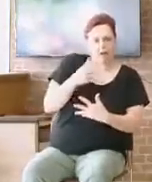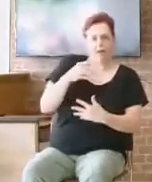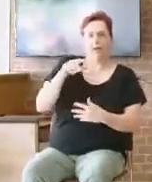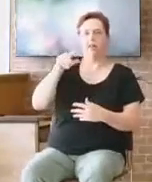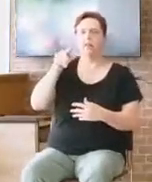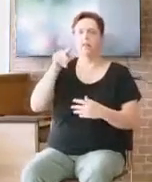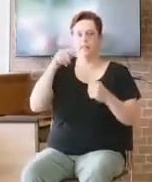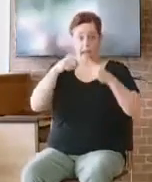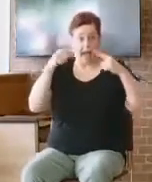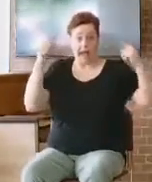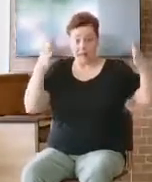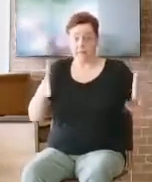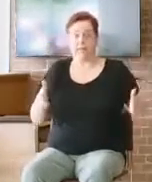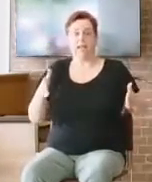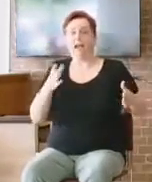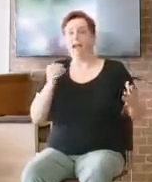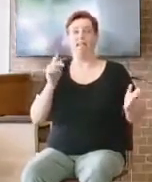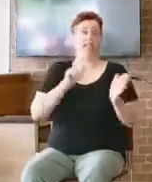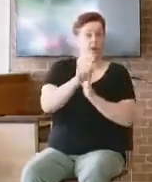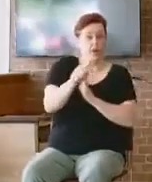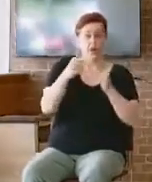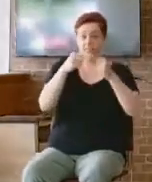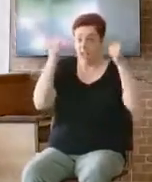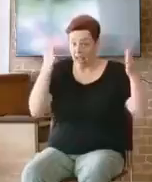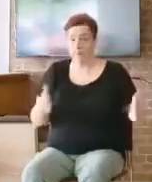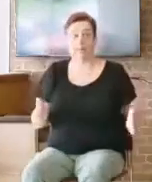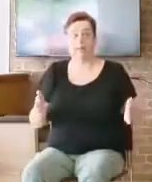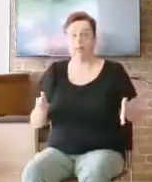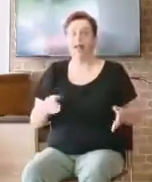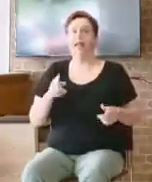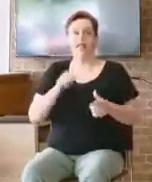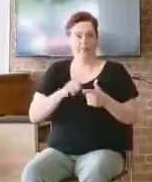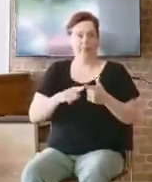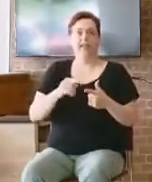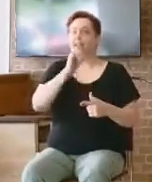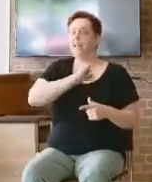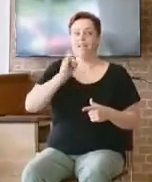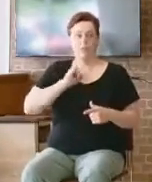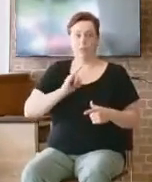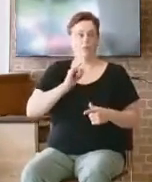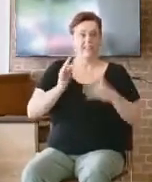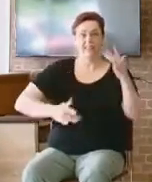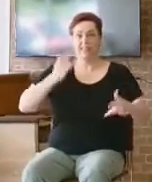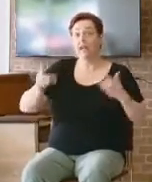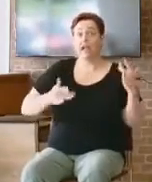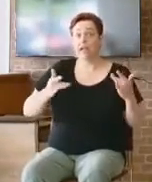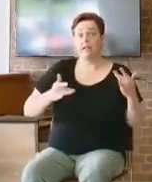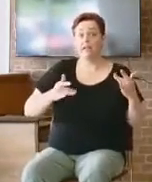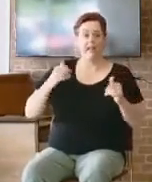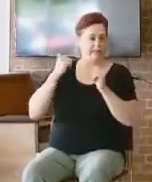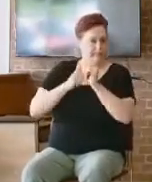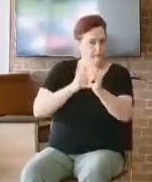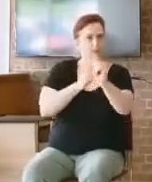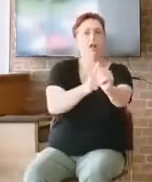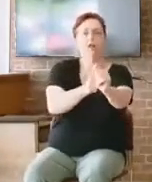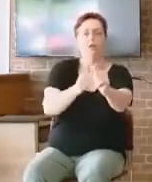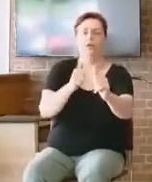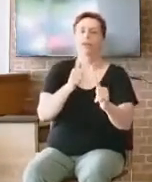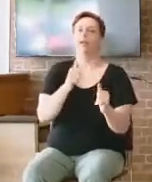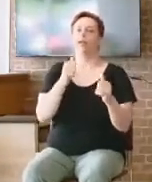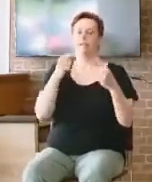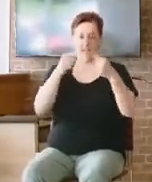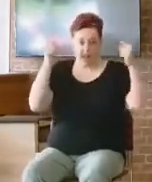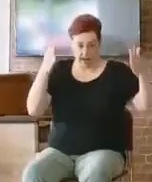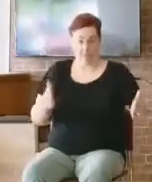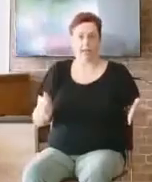off a run. And after he killed so many, then Israel was like, yeah, we can do this. And then Israel chased after them. All right? And then all